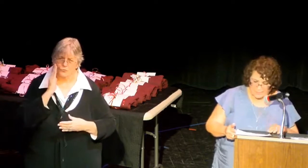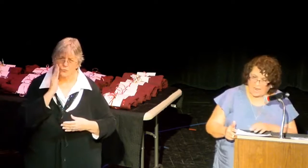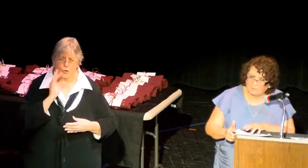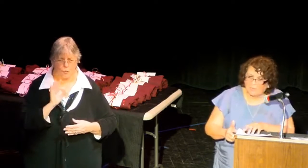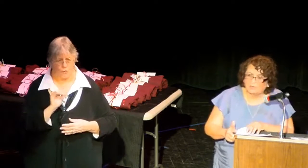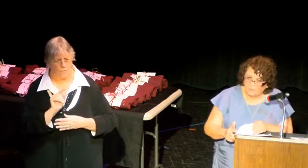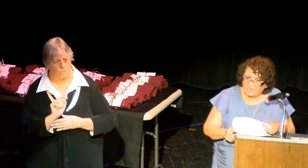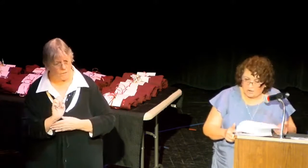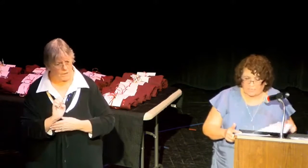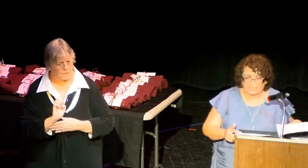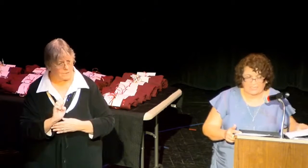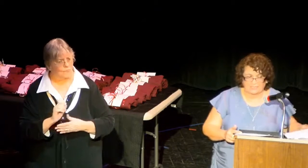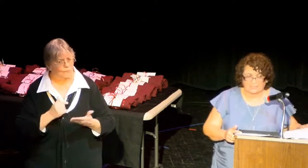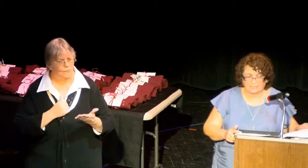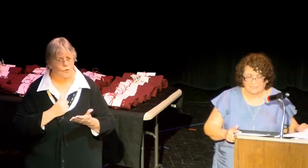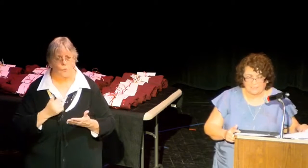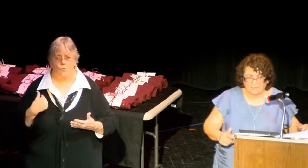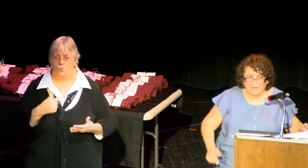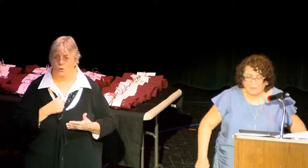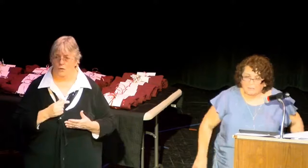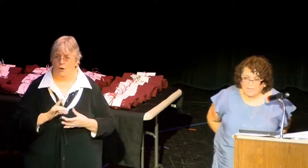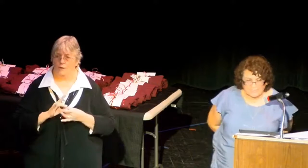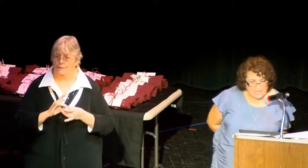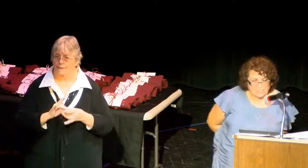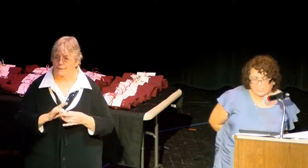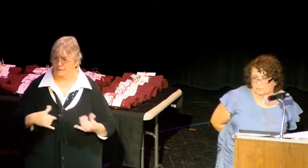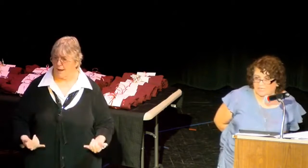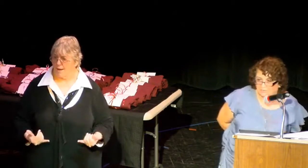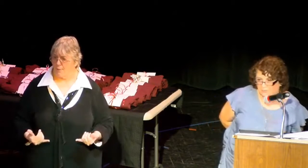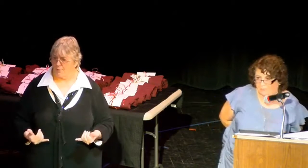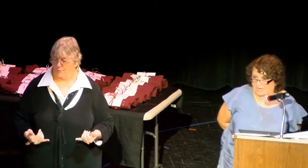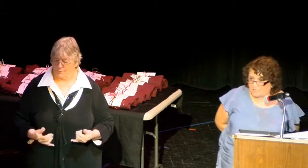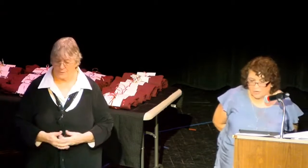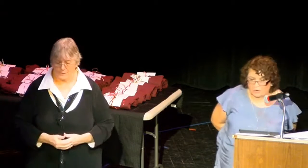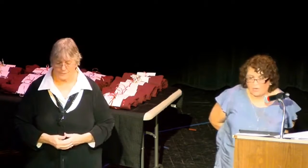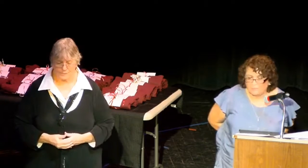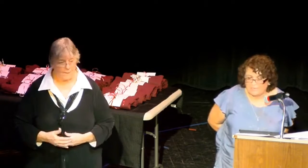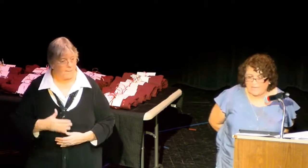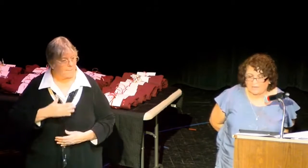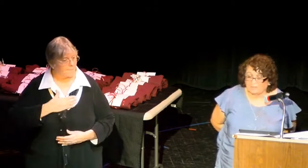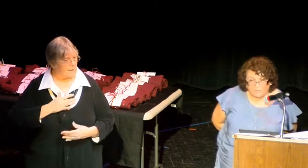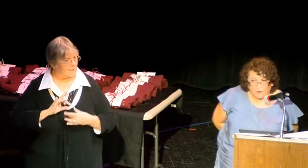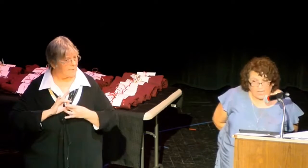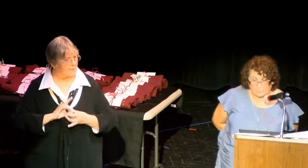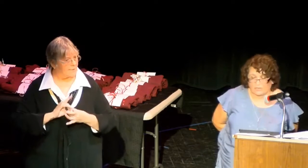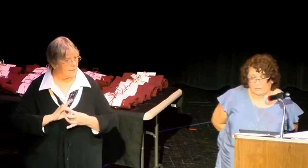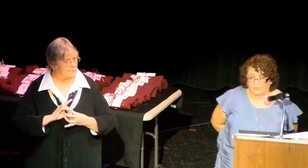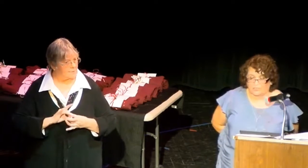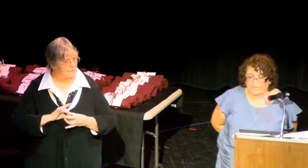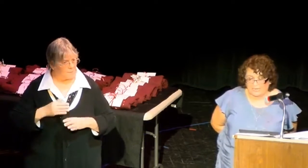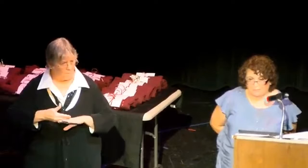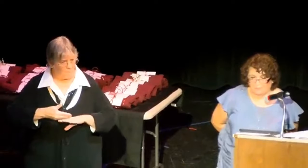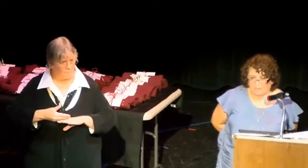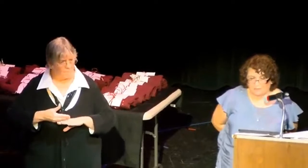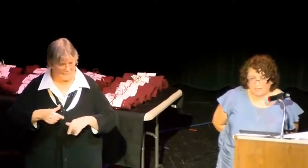at this time, we are connected. My connection, many of you may not know, began before I started